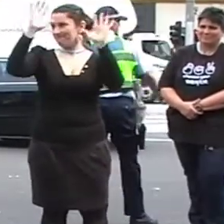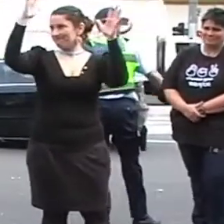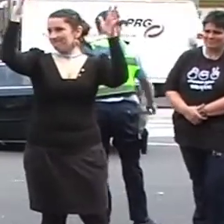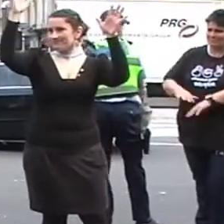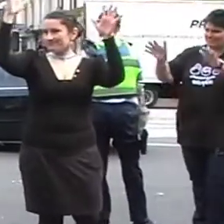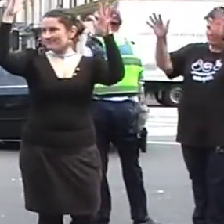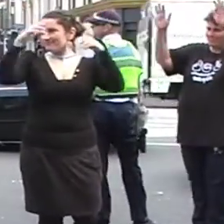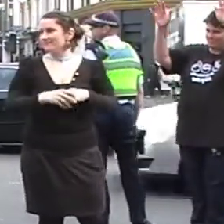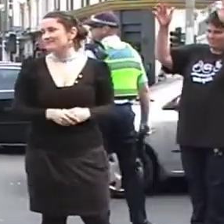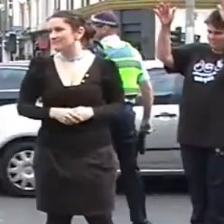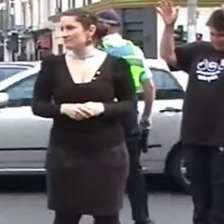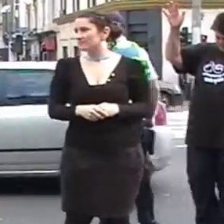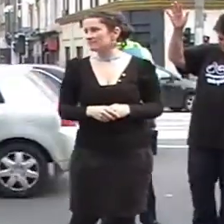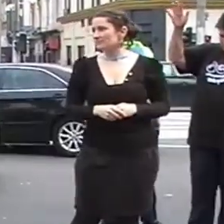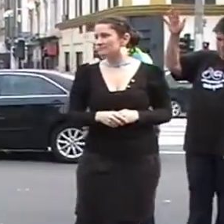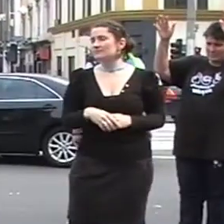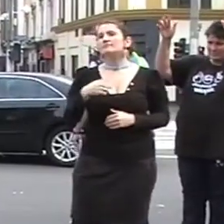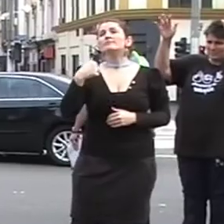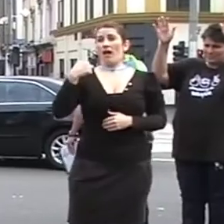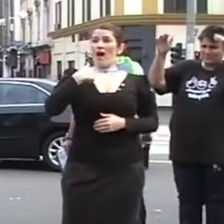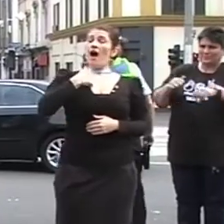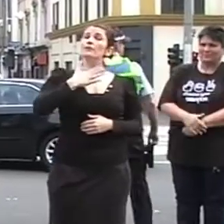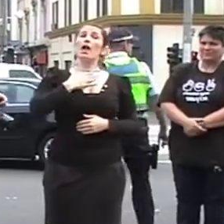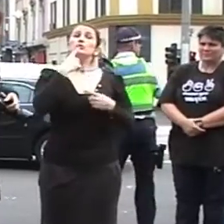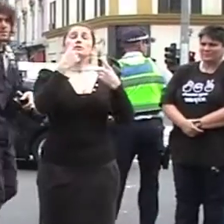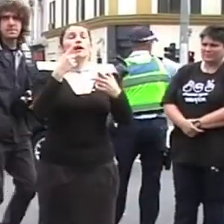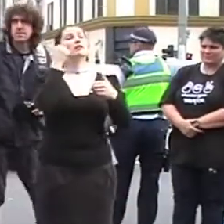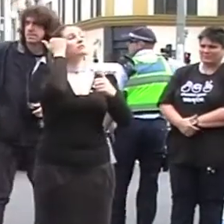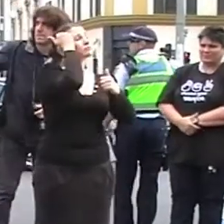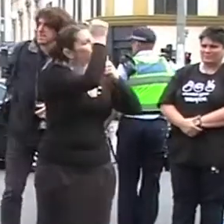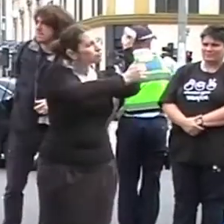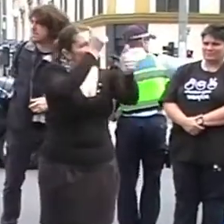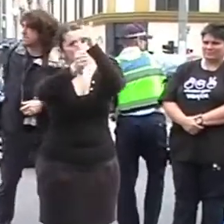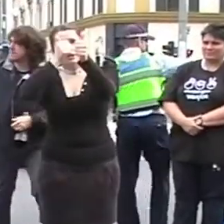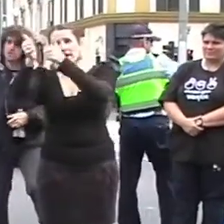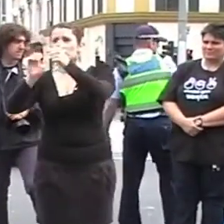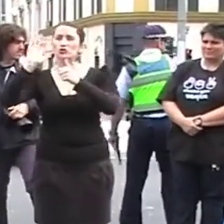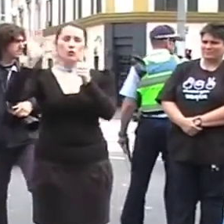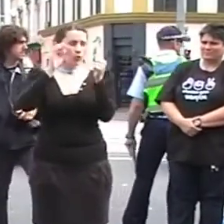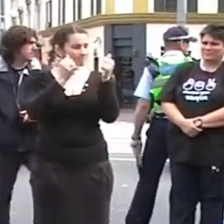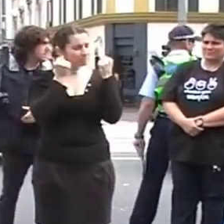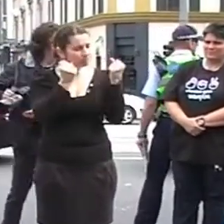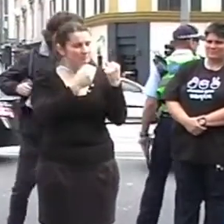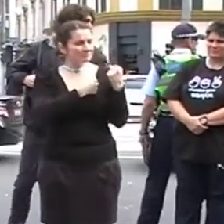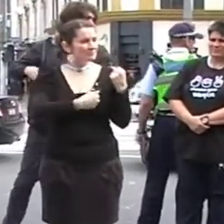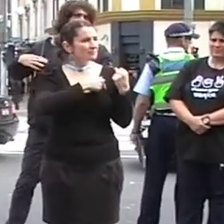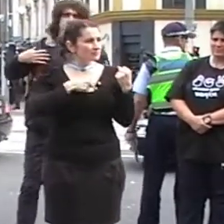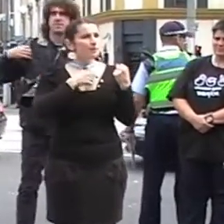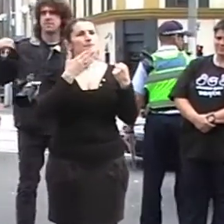I'd just like to say congratulations on your passionate campaign and let's keep going until the Government keeps committing.